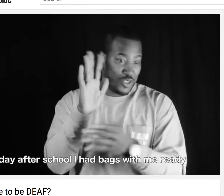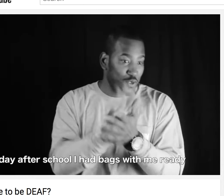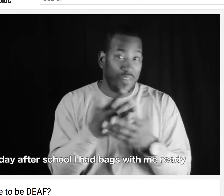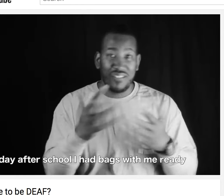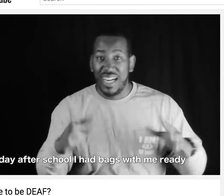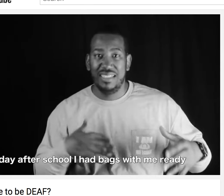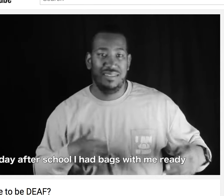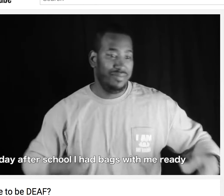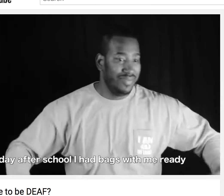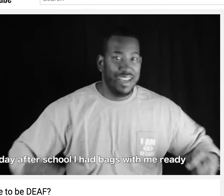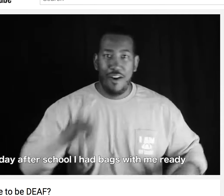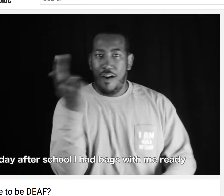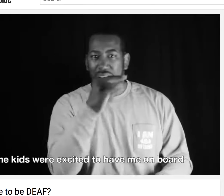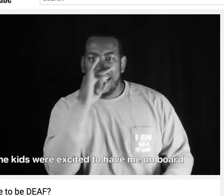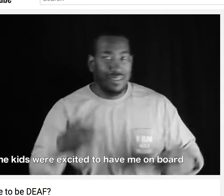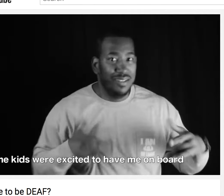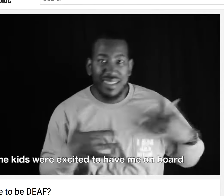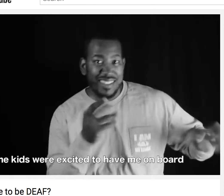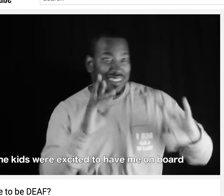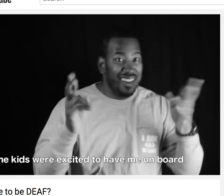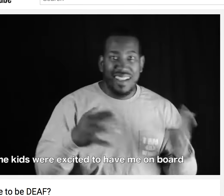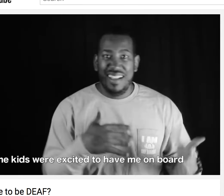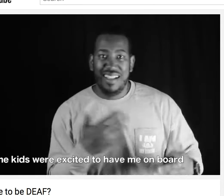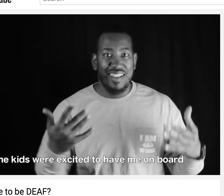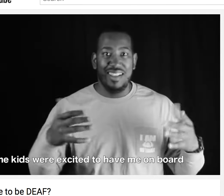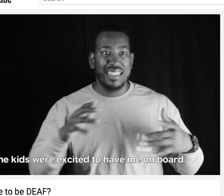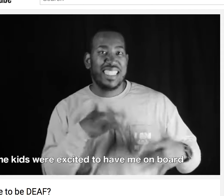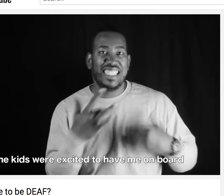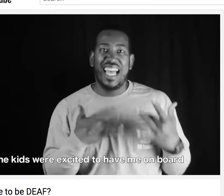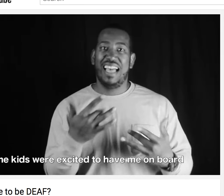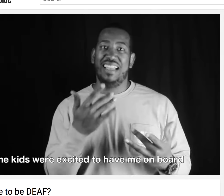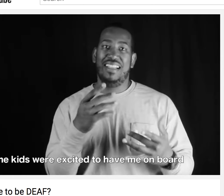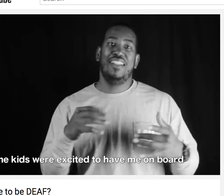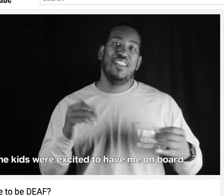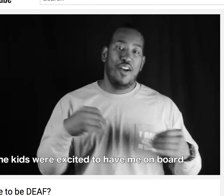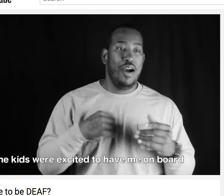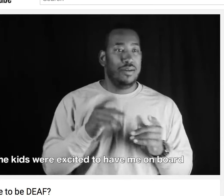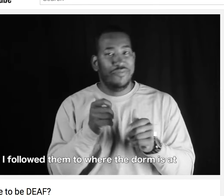finally. So I was finished. I was running around. was so excited. I can't wait to do this.